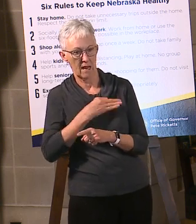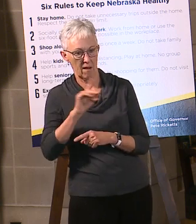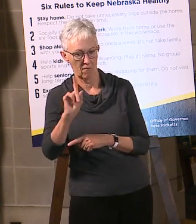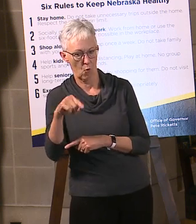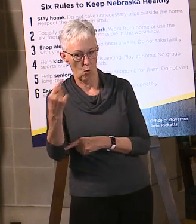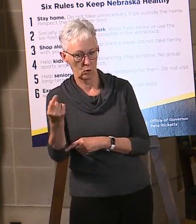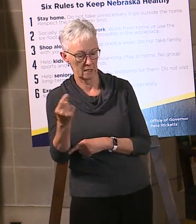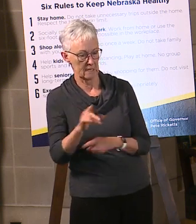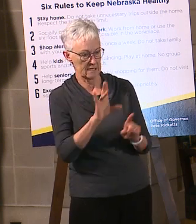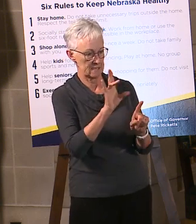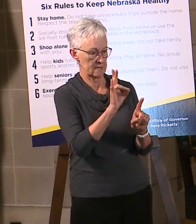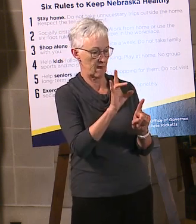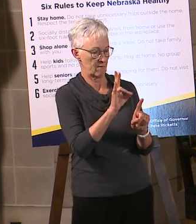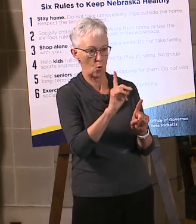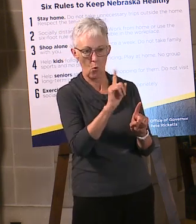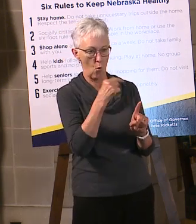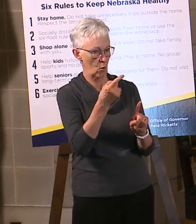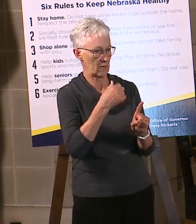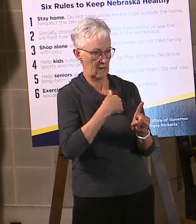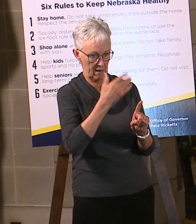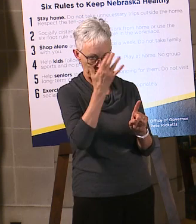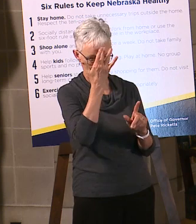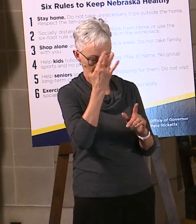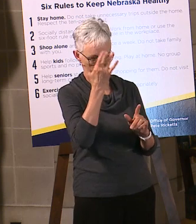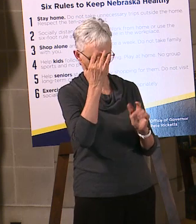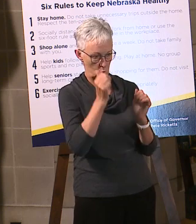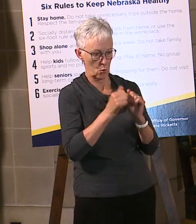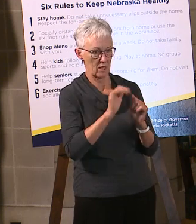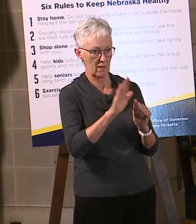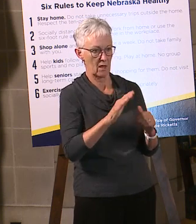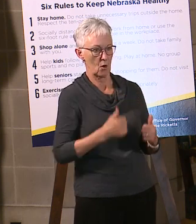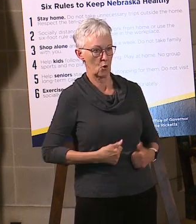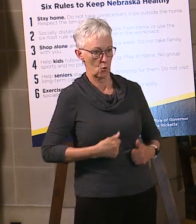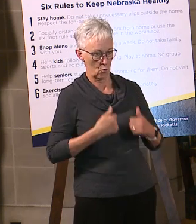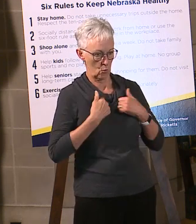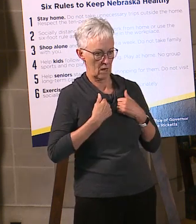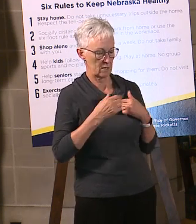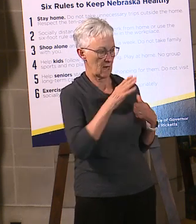only. And 29 with both staff and residents.